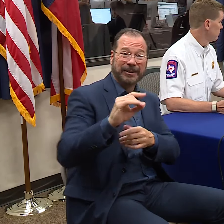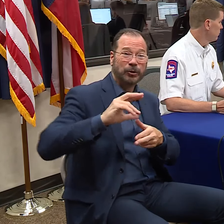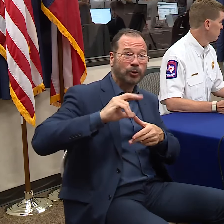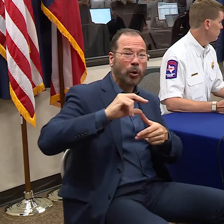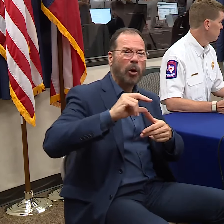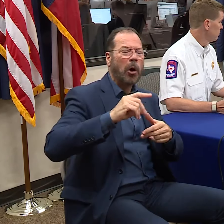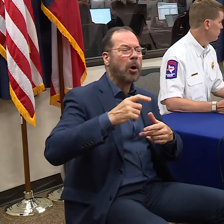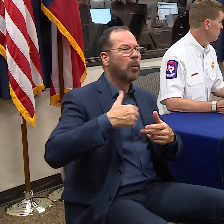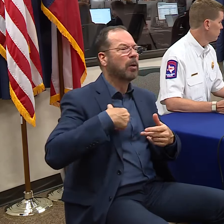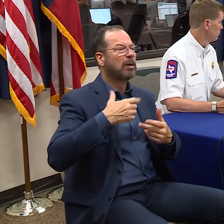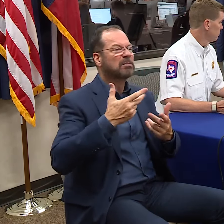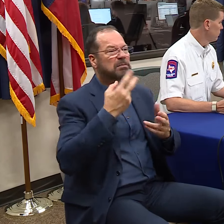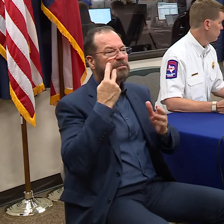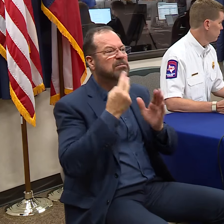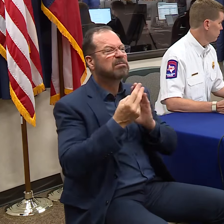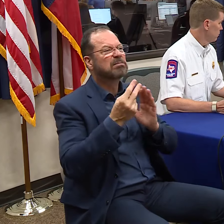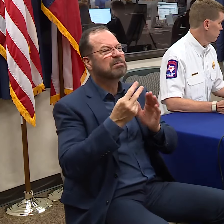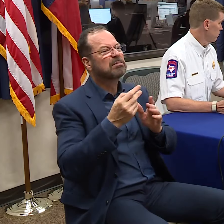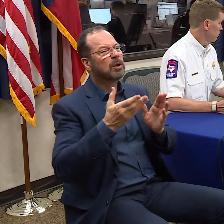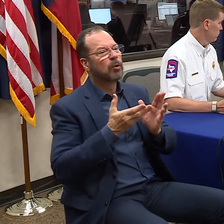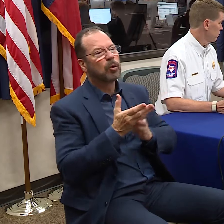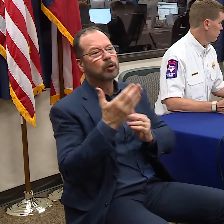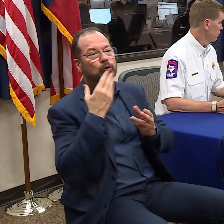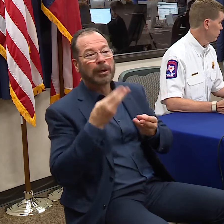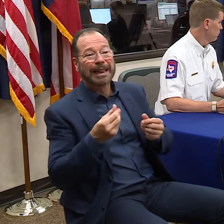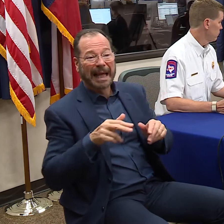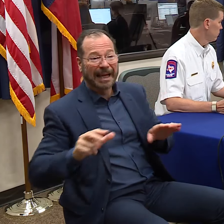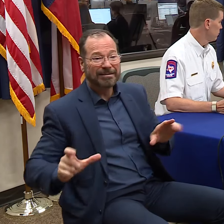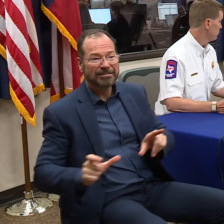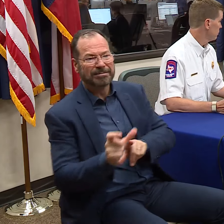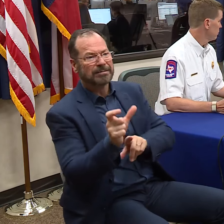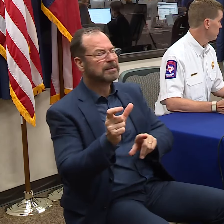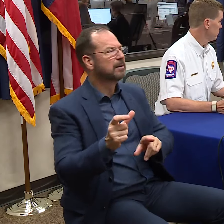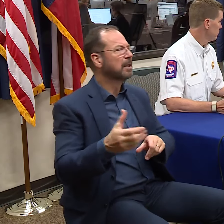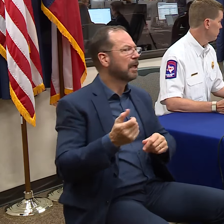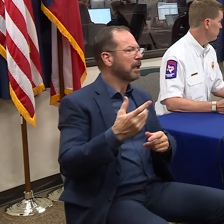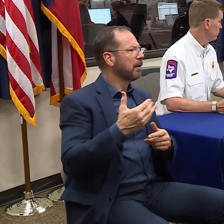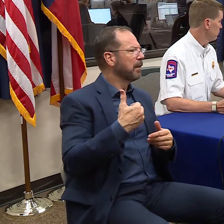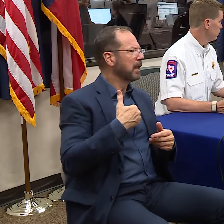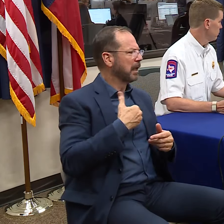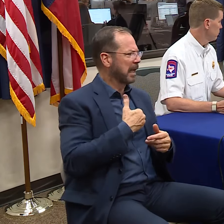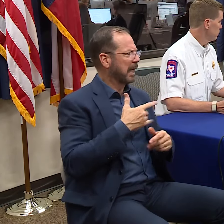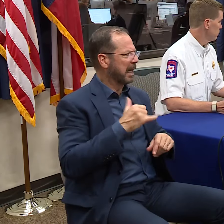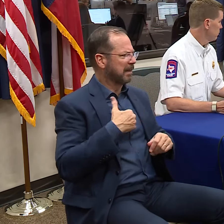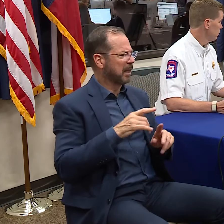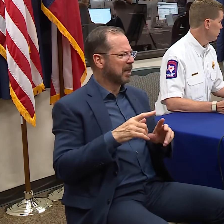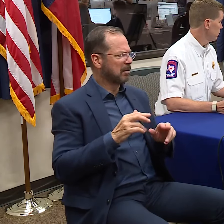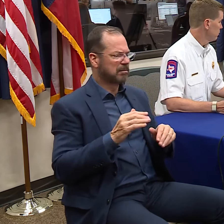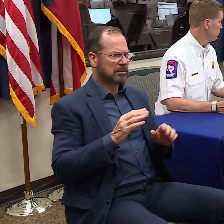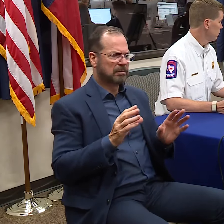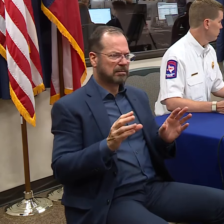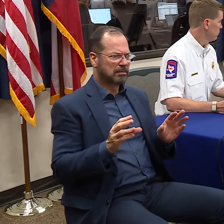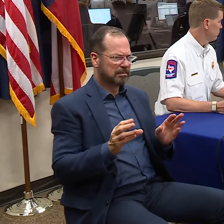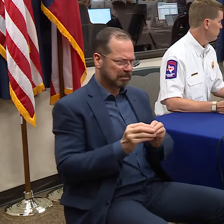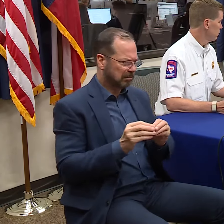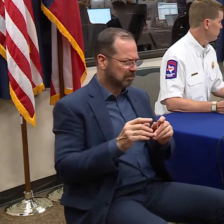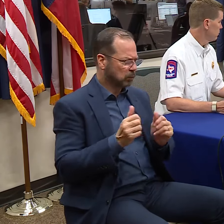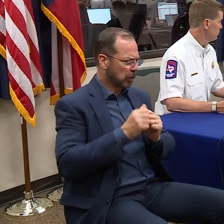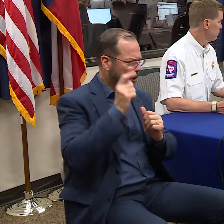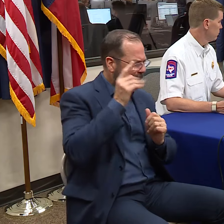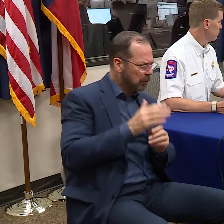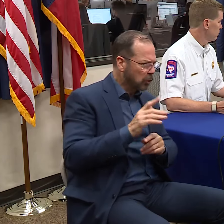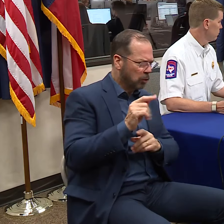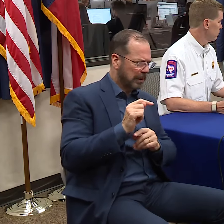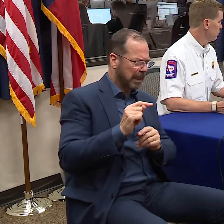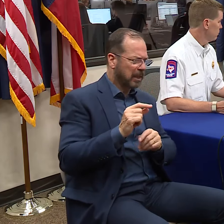storm was predicted to go up through Victoria and Sugar Land. And we had a team call. I was in the Senate then with the then governor and